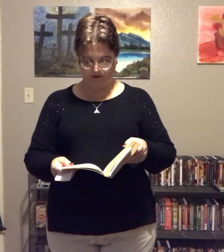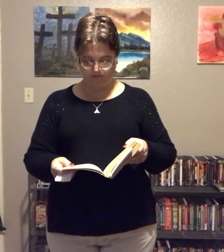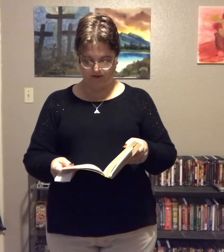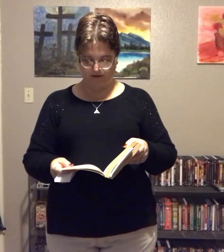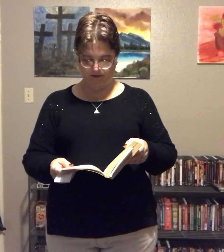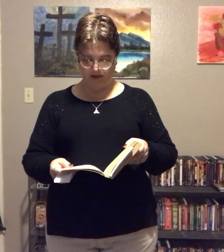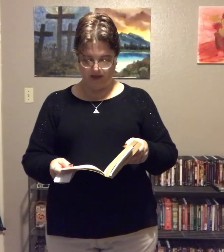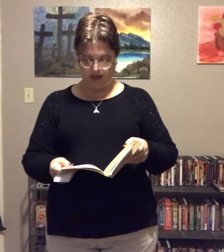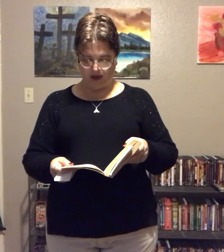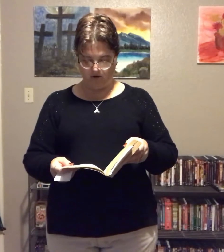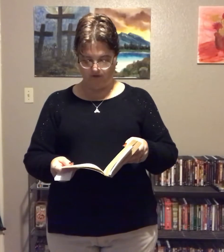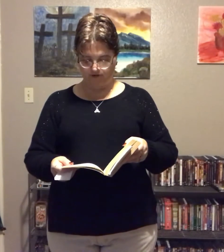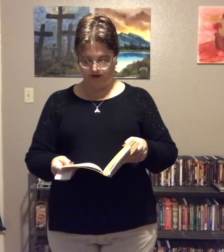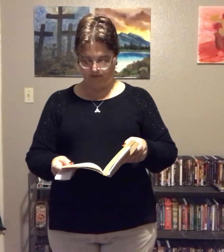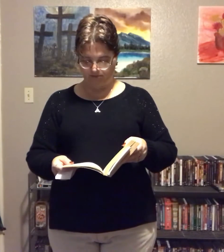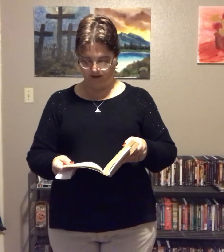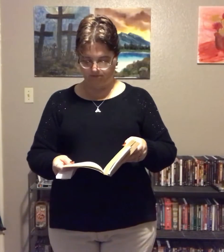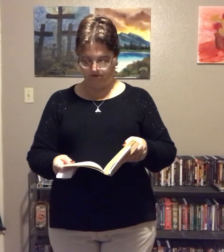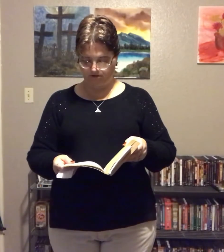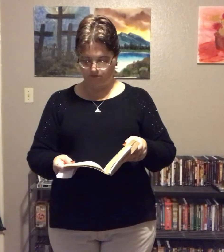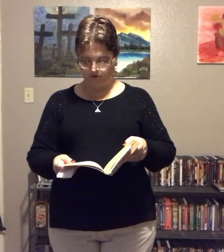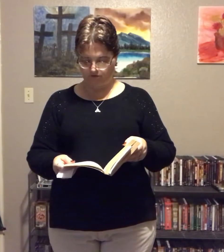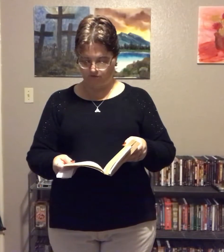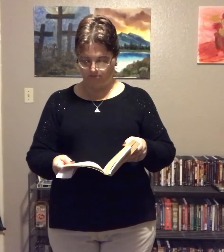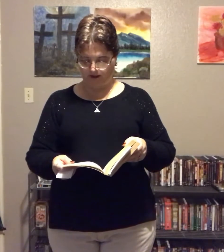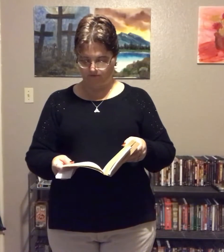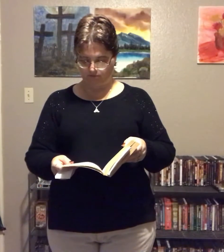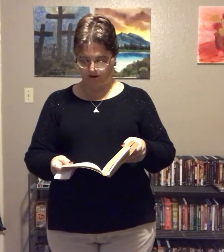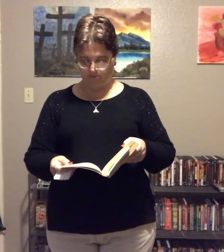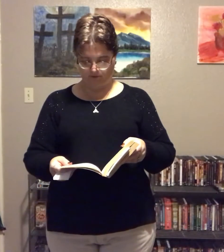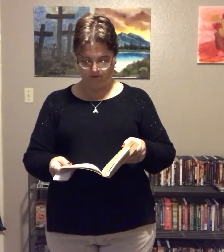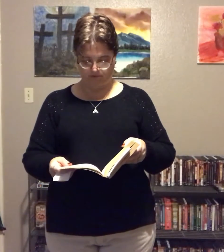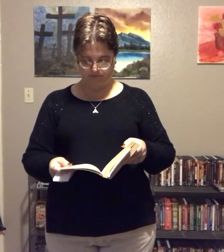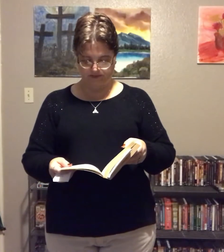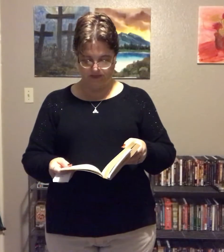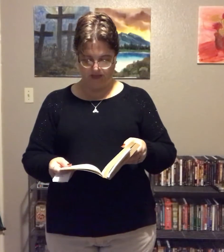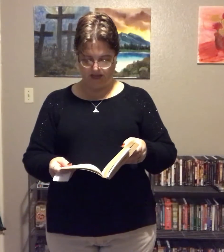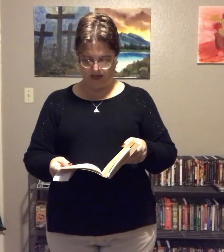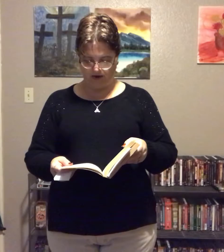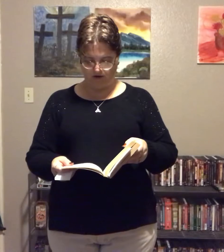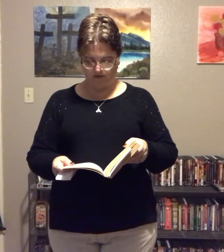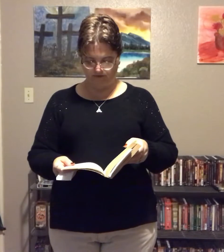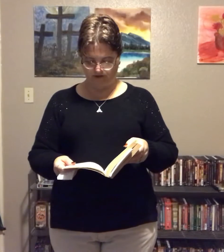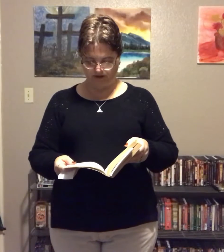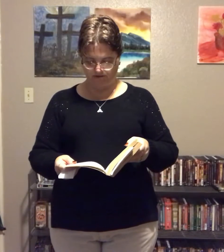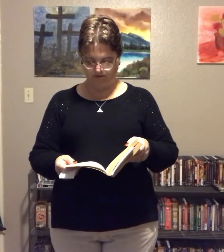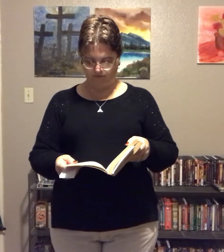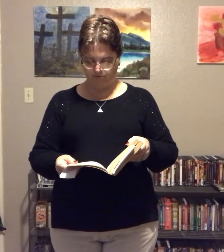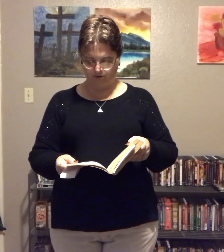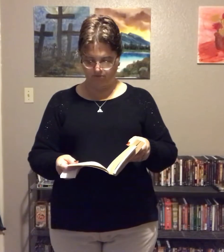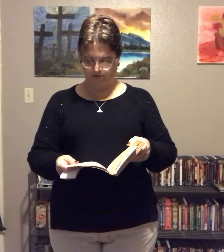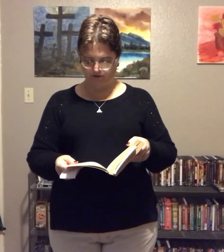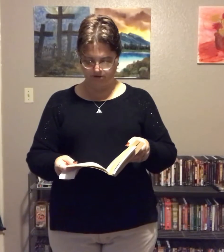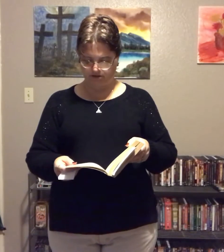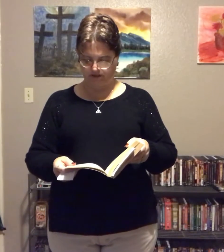me to be. How often I blamed this wonderful man for my problems, and how often he suffered both personally,